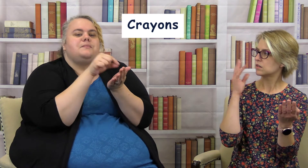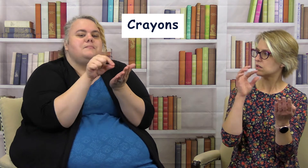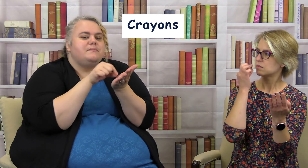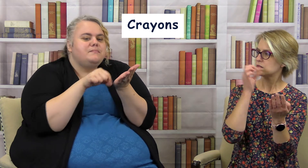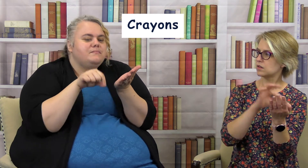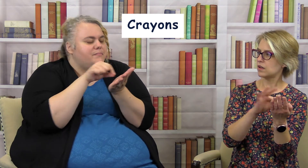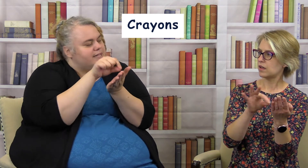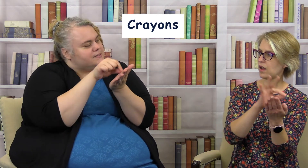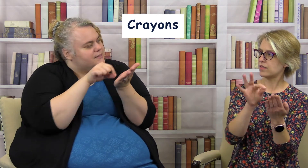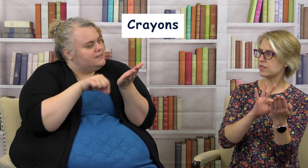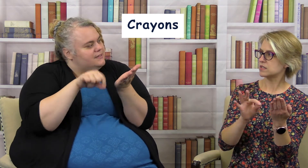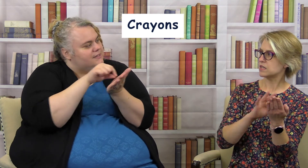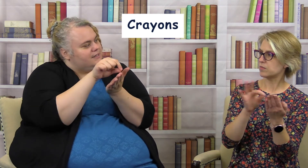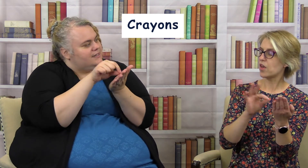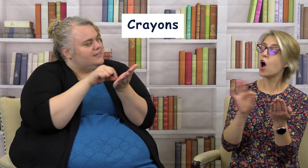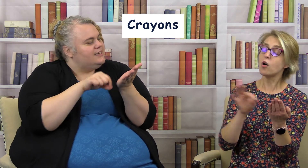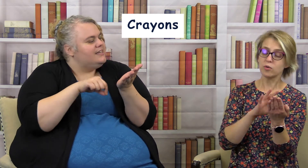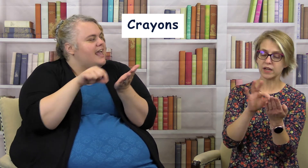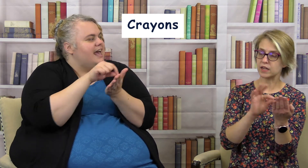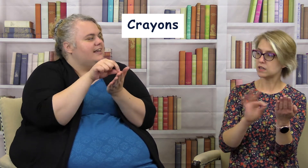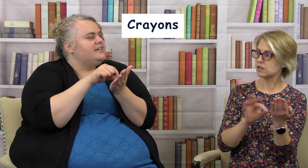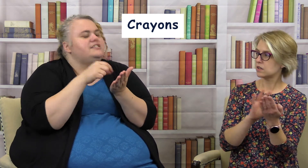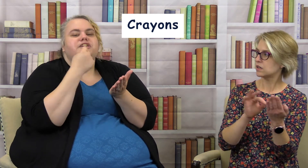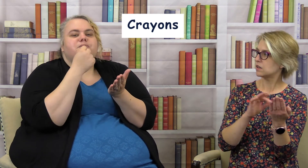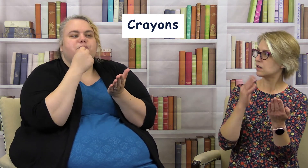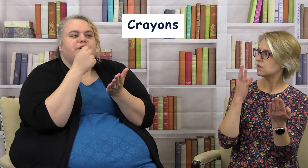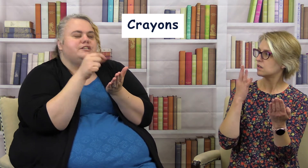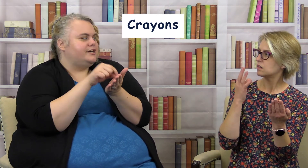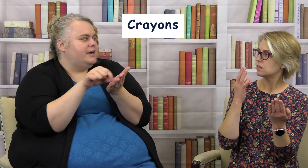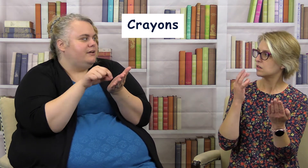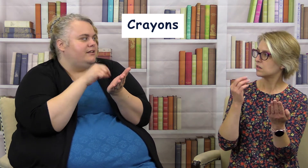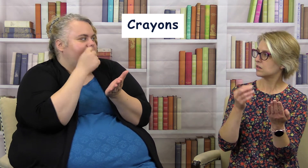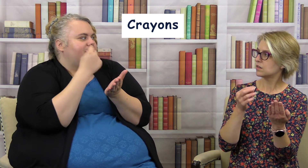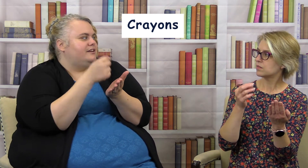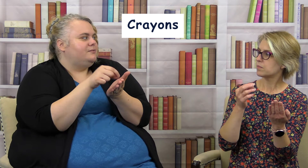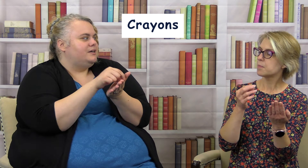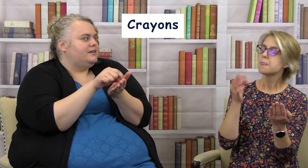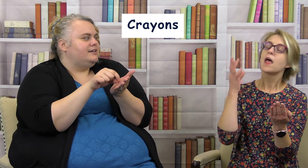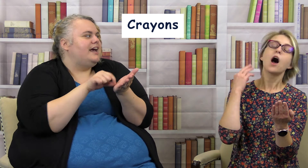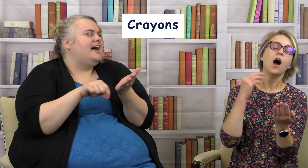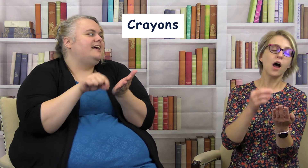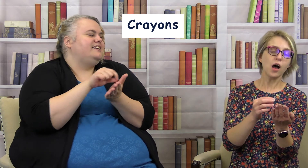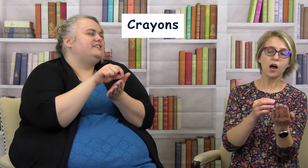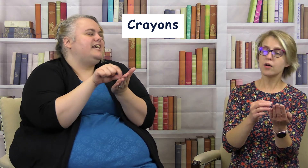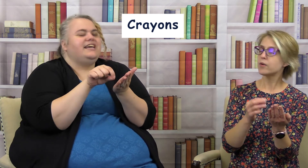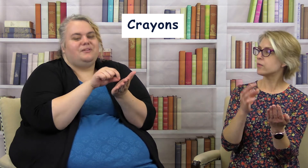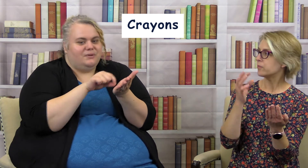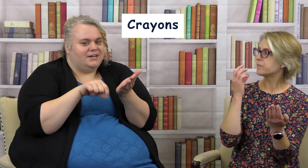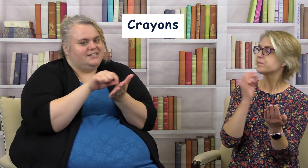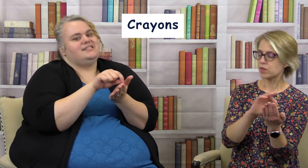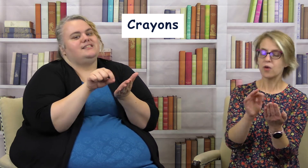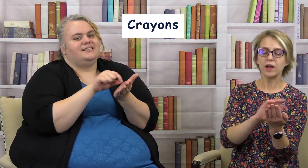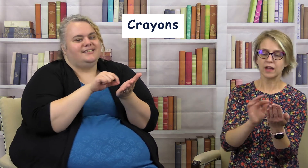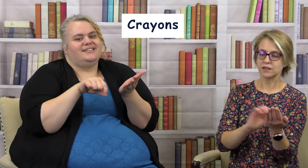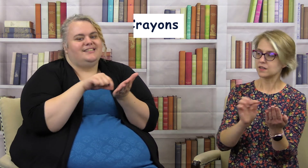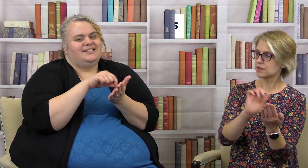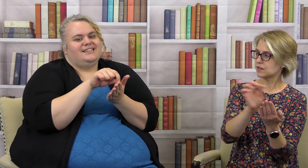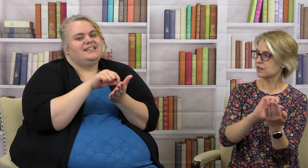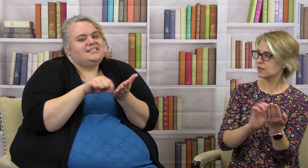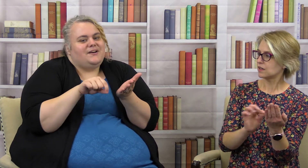oh yeah because your words are coming like your word yeah oh okay that's how